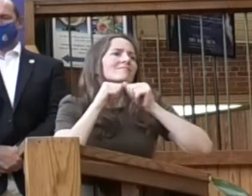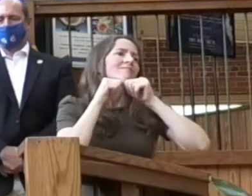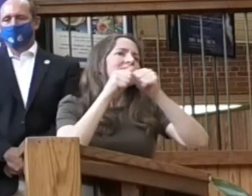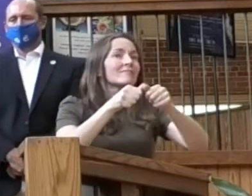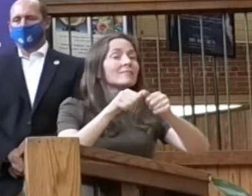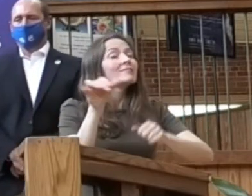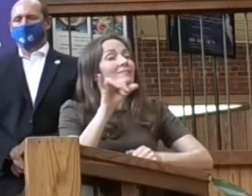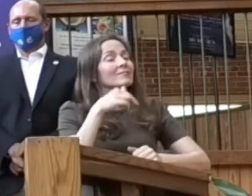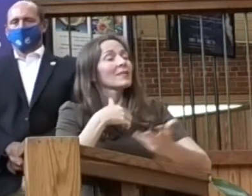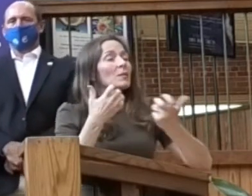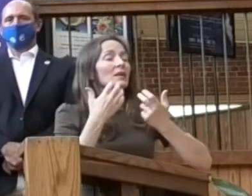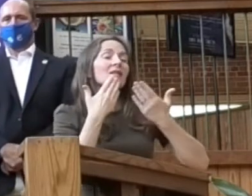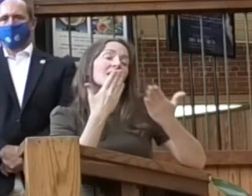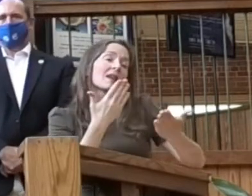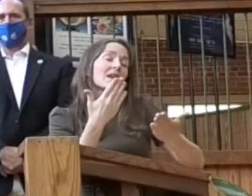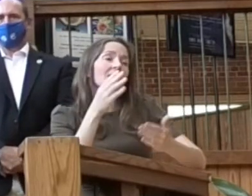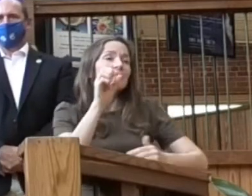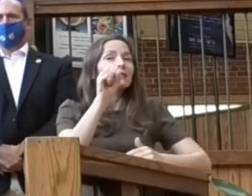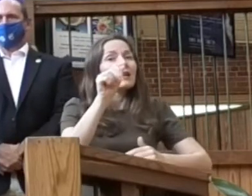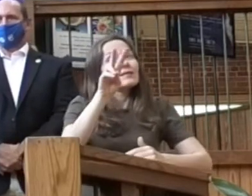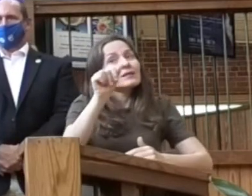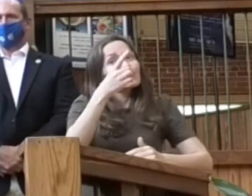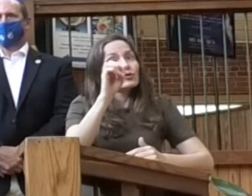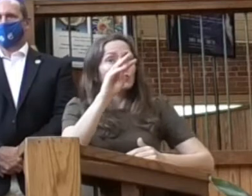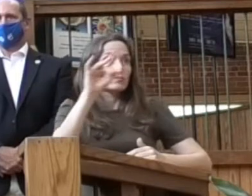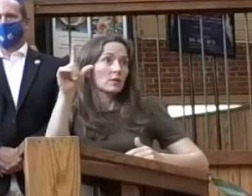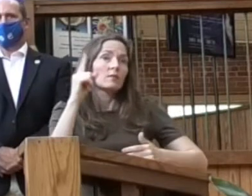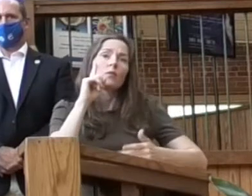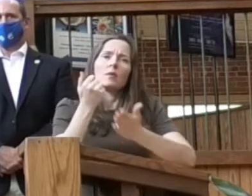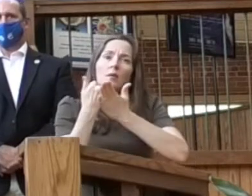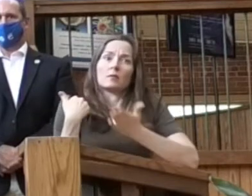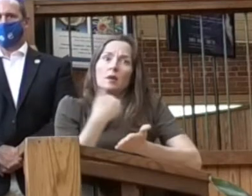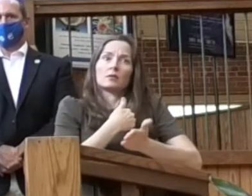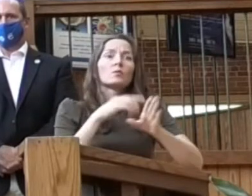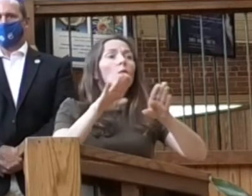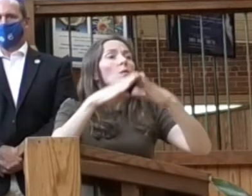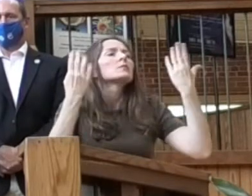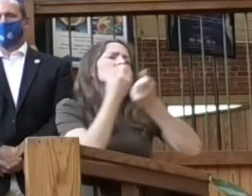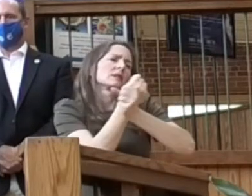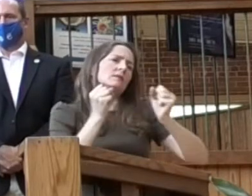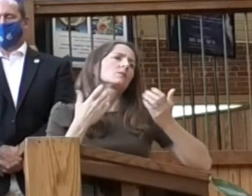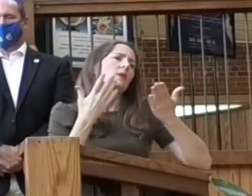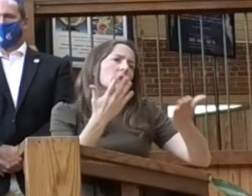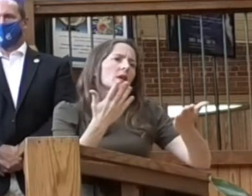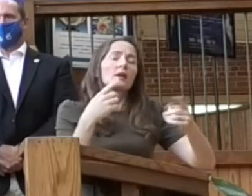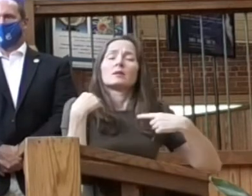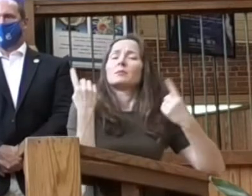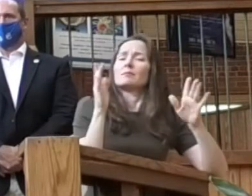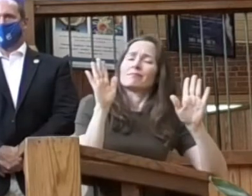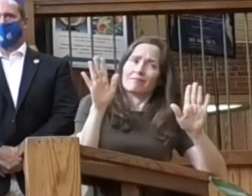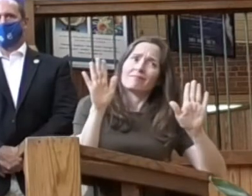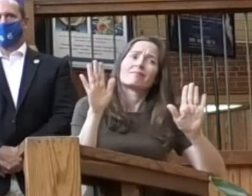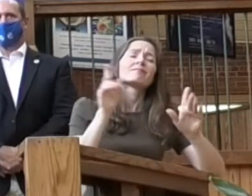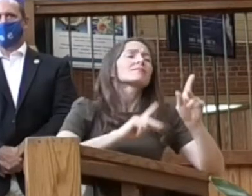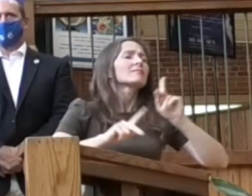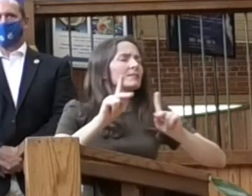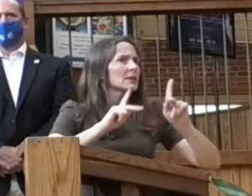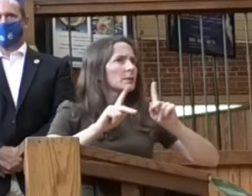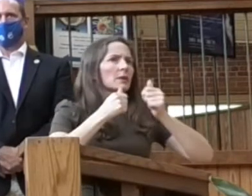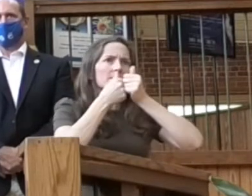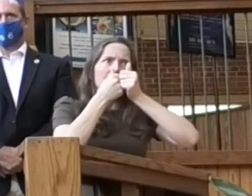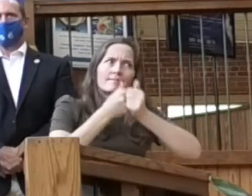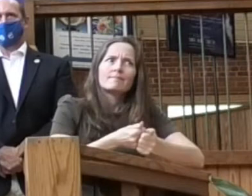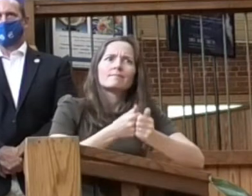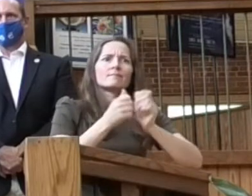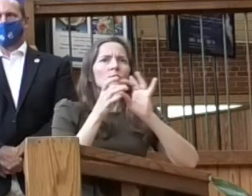for helping us to open up safely, very safely. It's been incredible and people are cooperating and all the